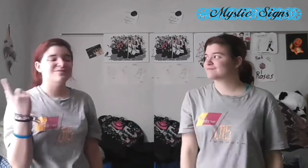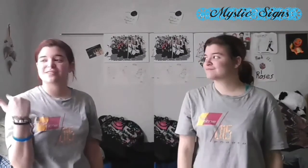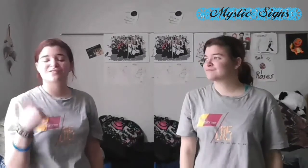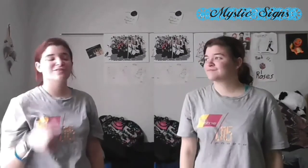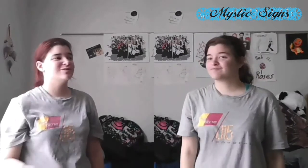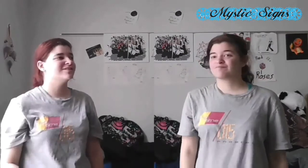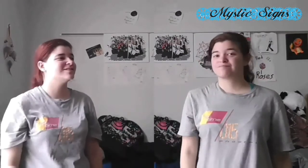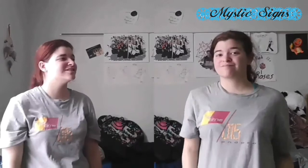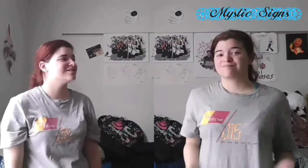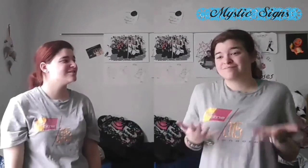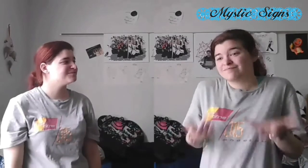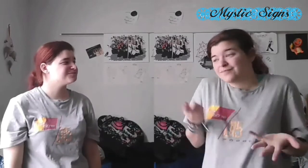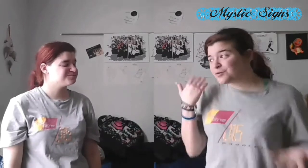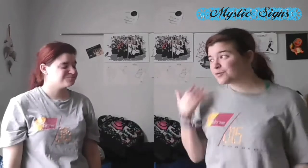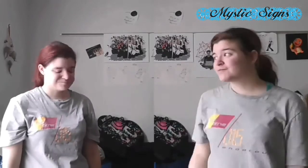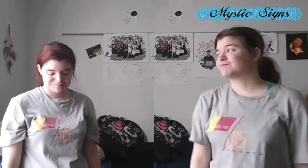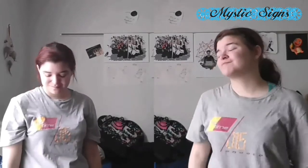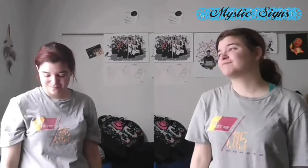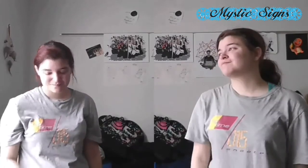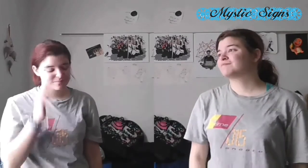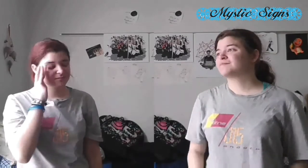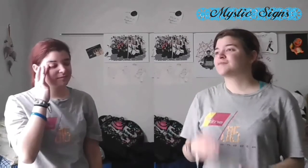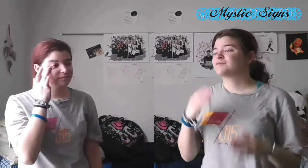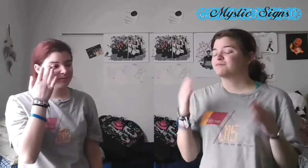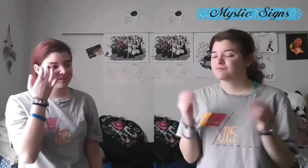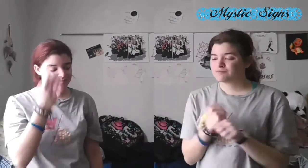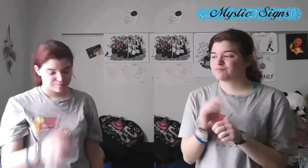there too, maybe you were, make it part of your story.